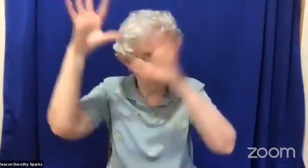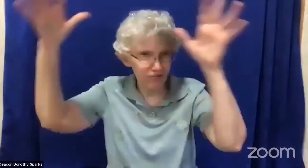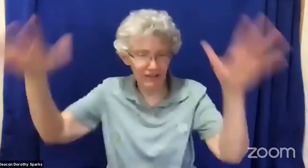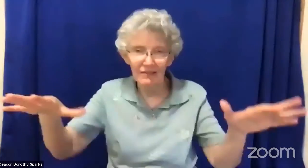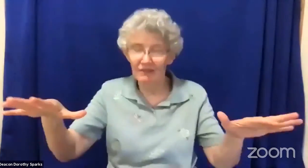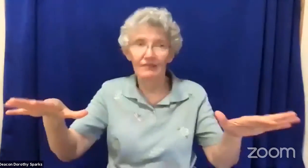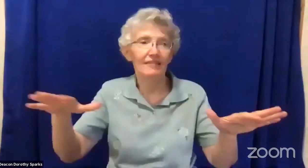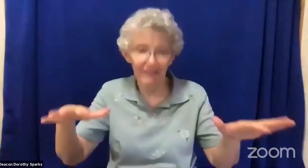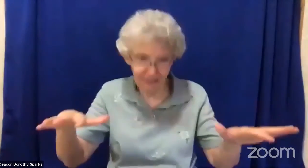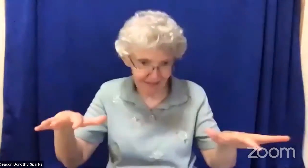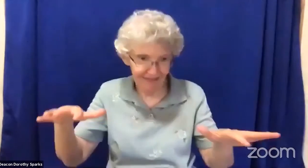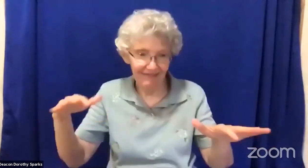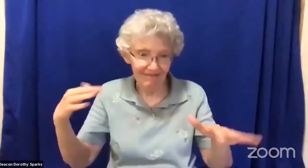Like a volcano.